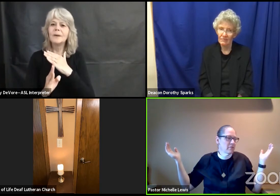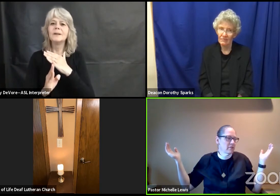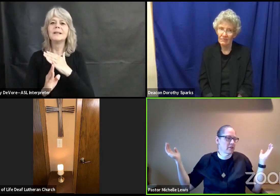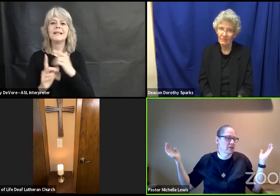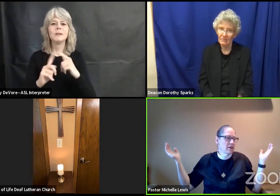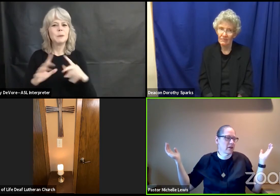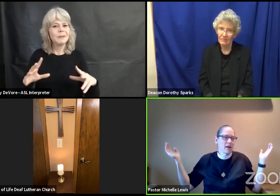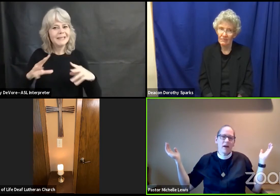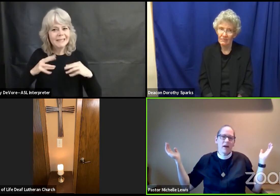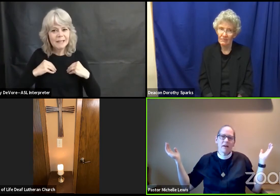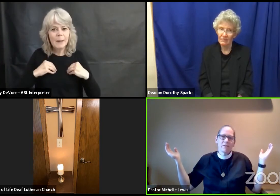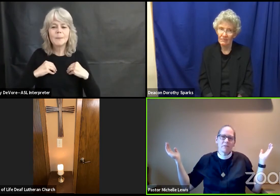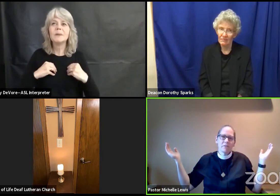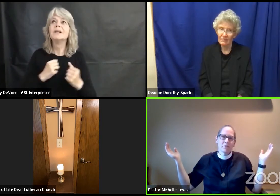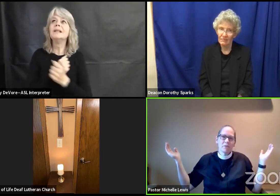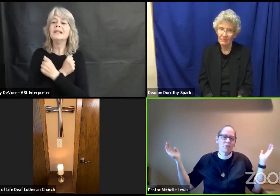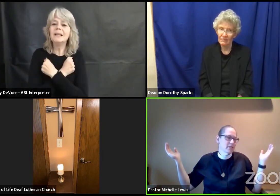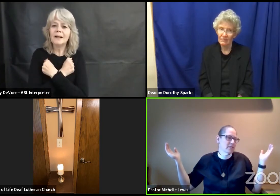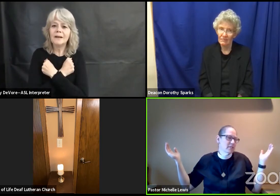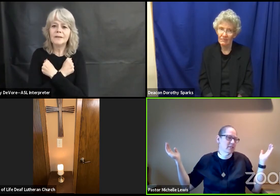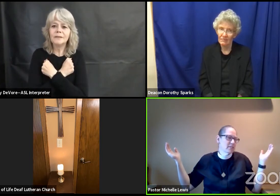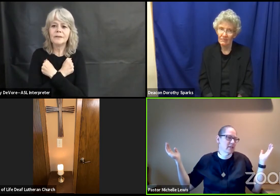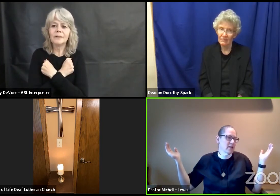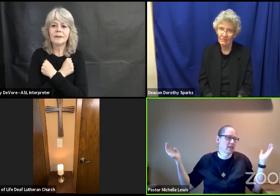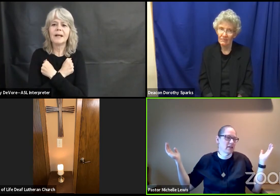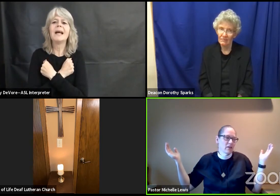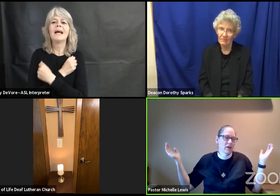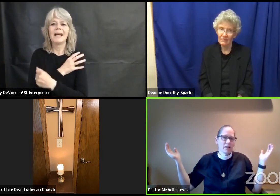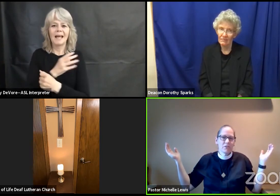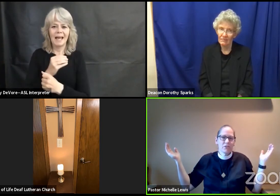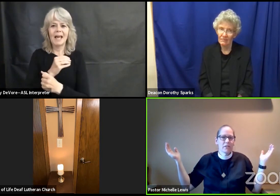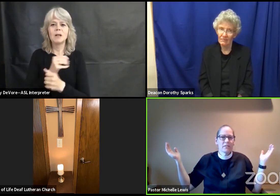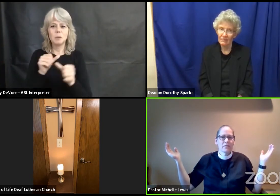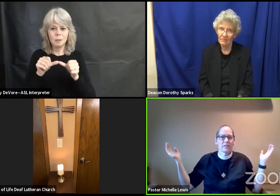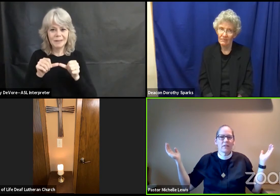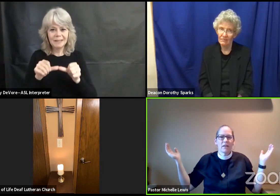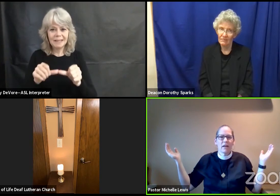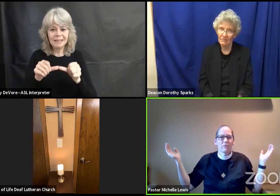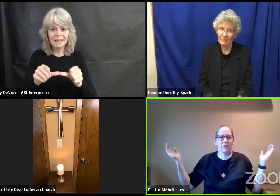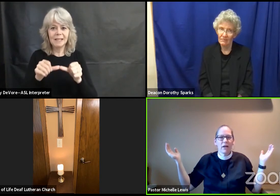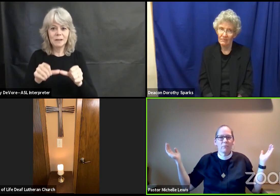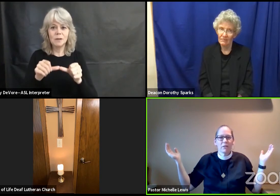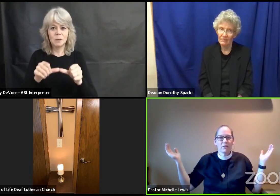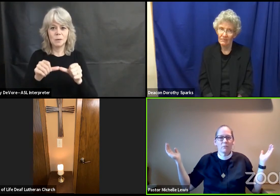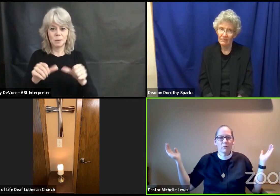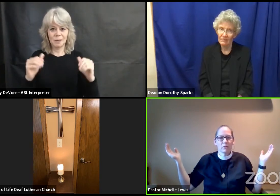and to do justice in our unjust and fragmented world.